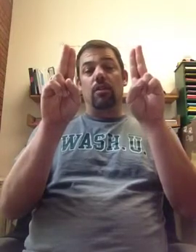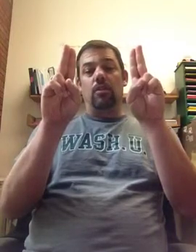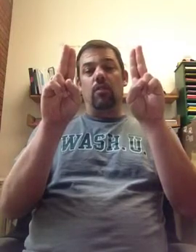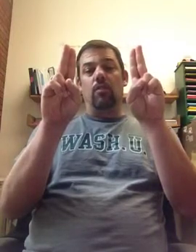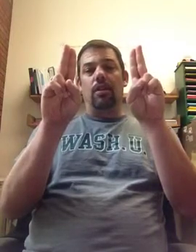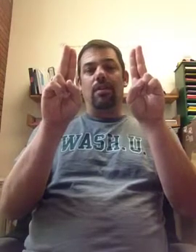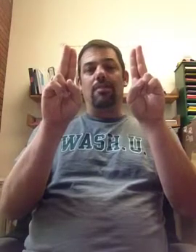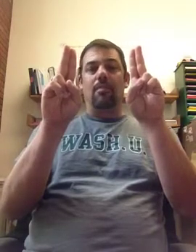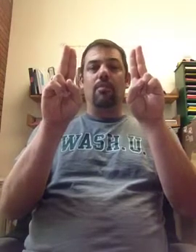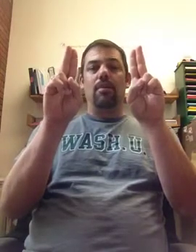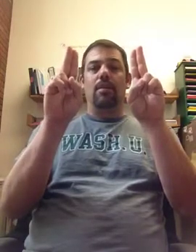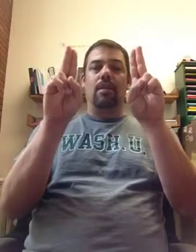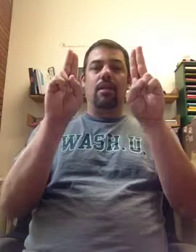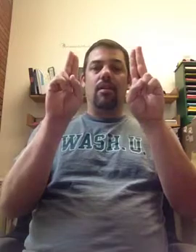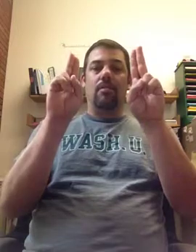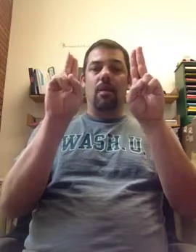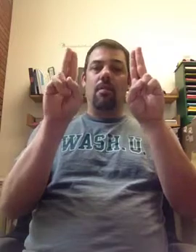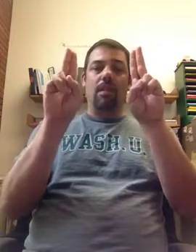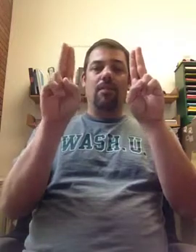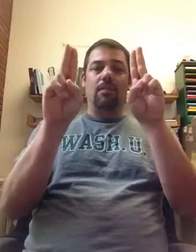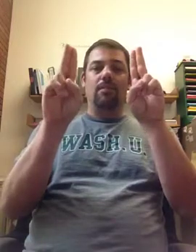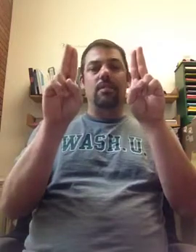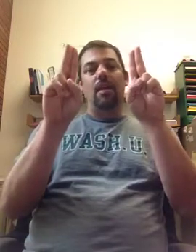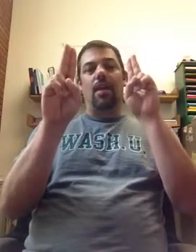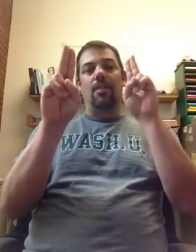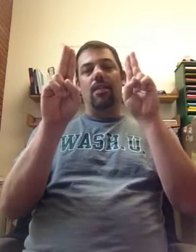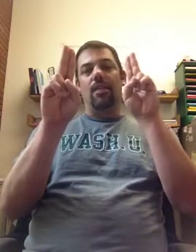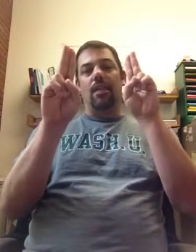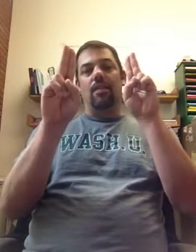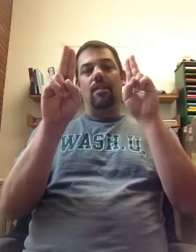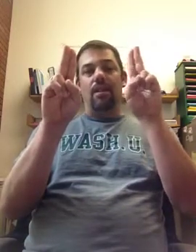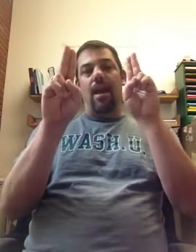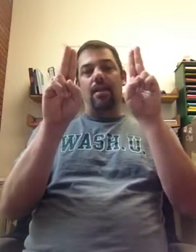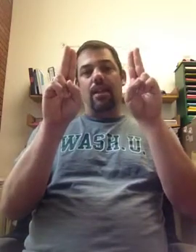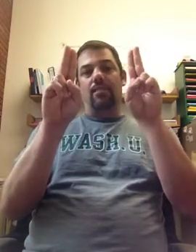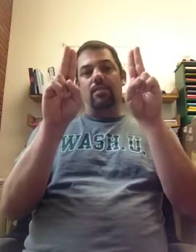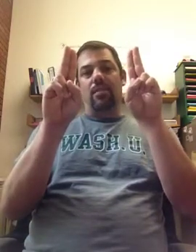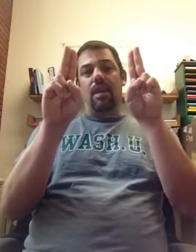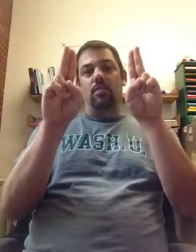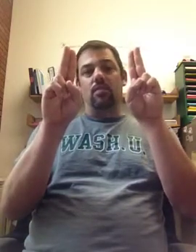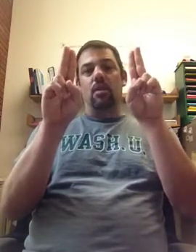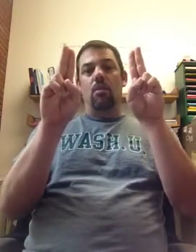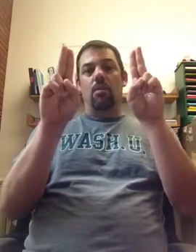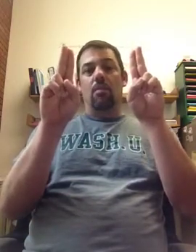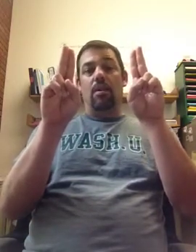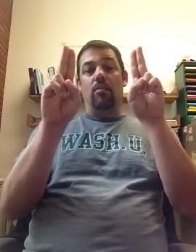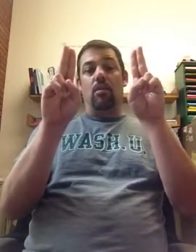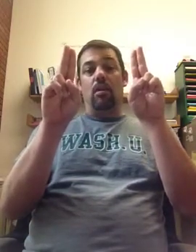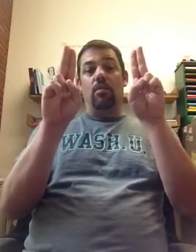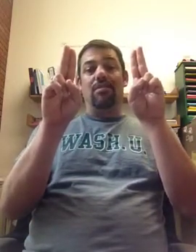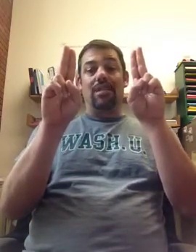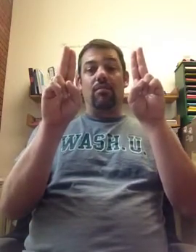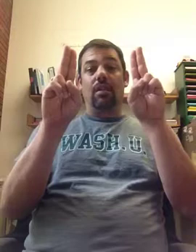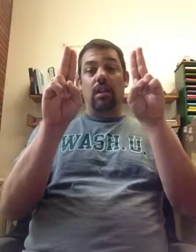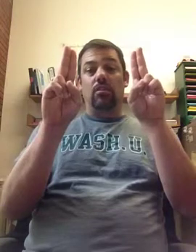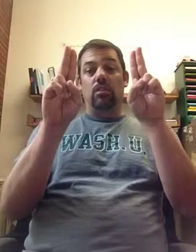each other. We need to separate the DNA that mom gave us and the DNA that dad gave us, and that was what Mendel called segregation.